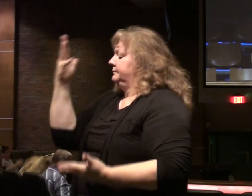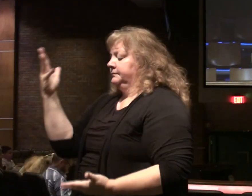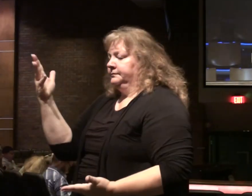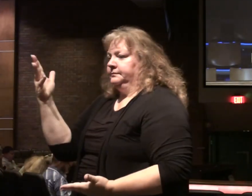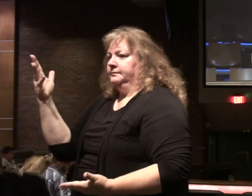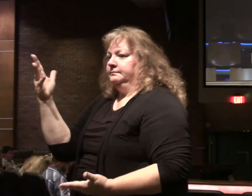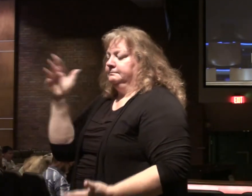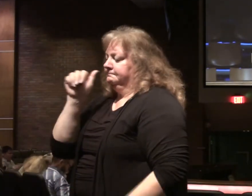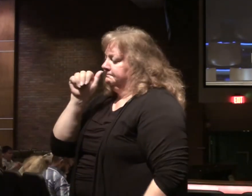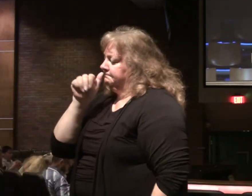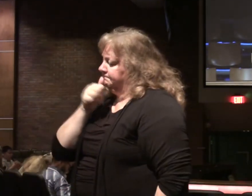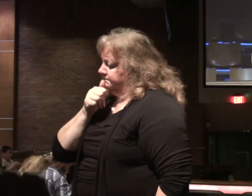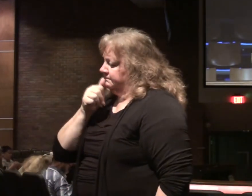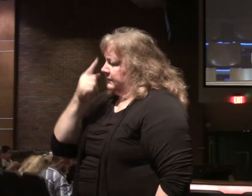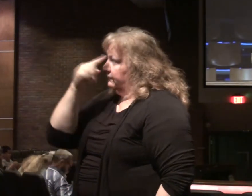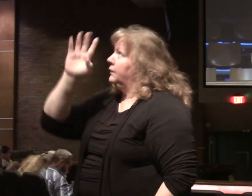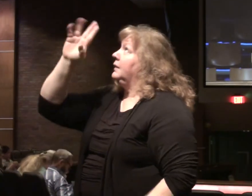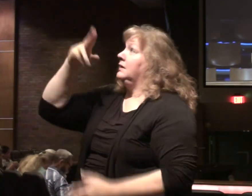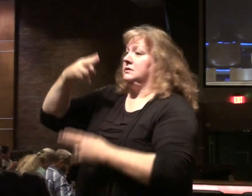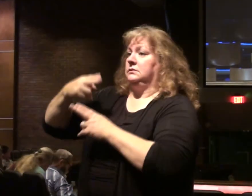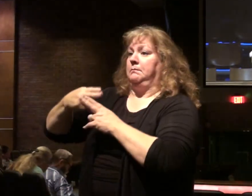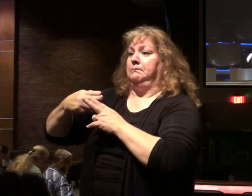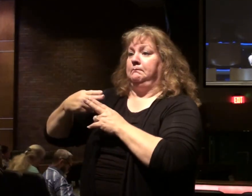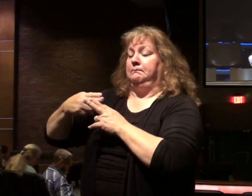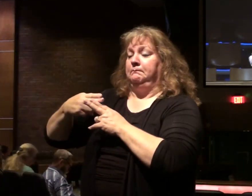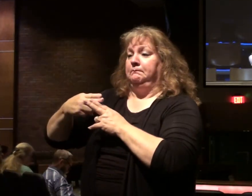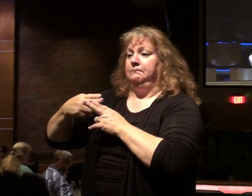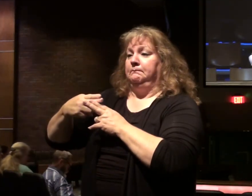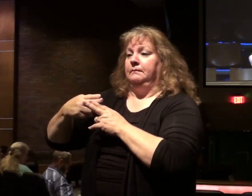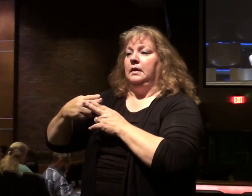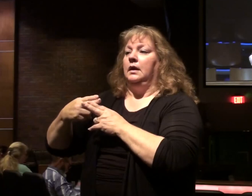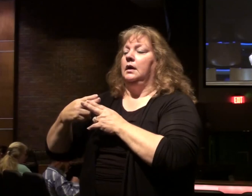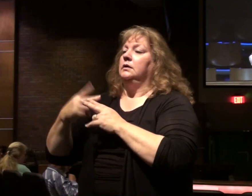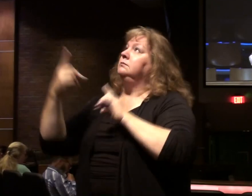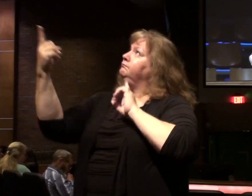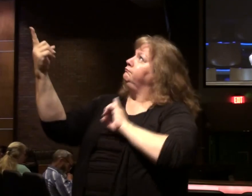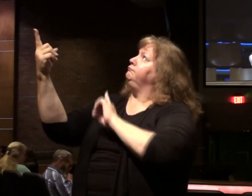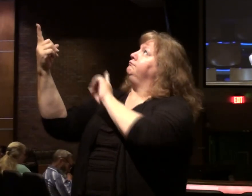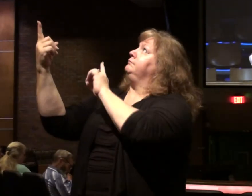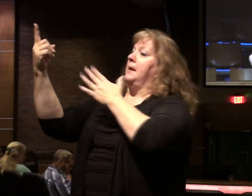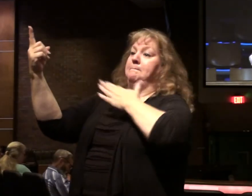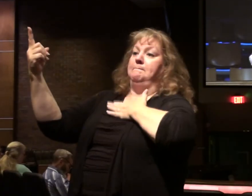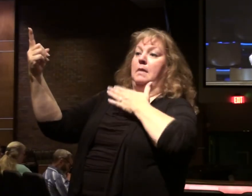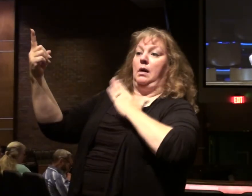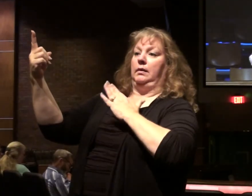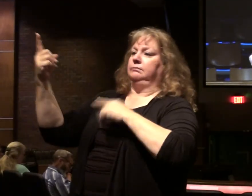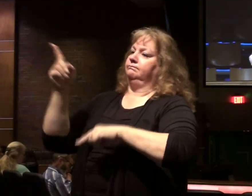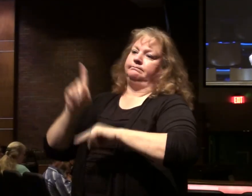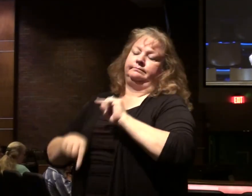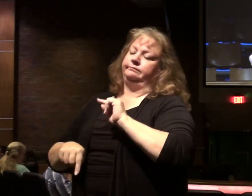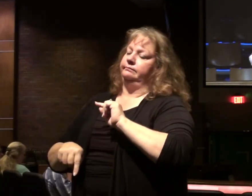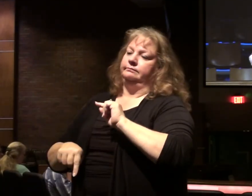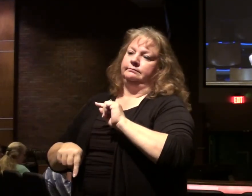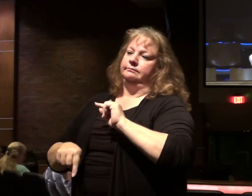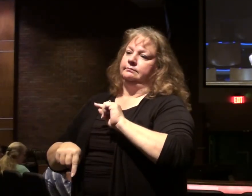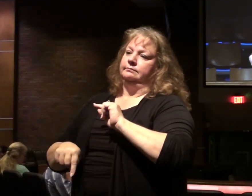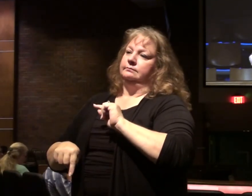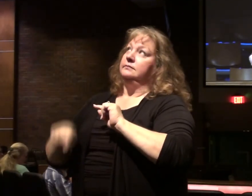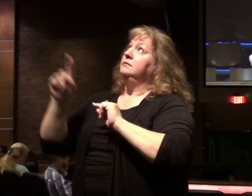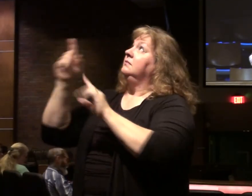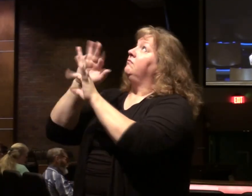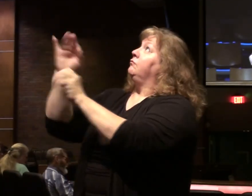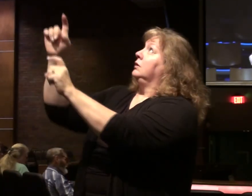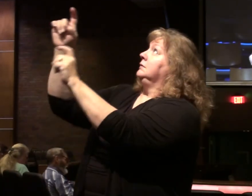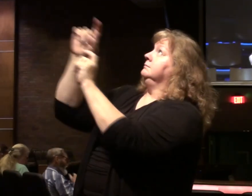And suffering for His name's sake. And you can't come to Christ on your own terms. He offers a free